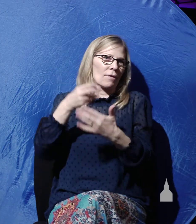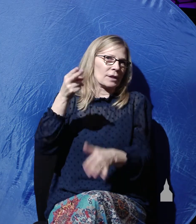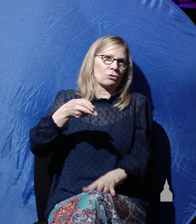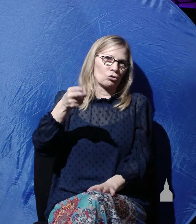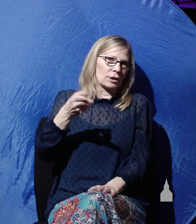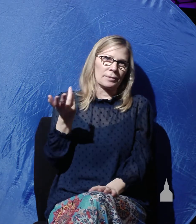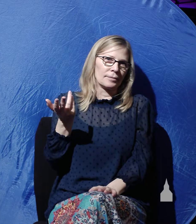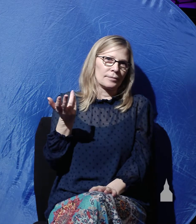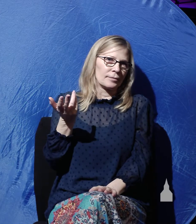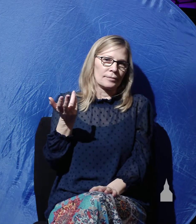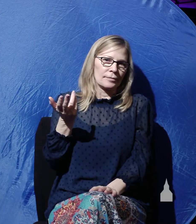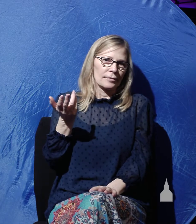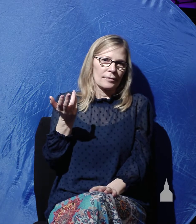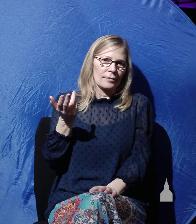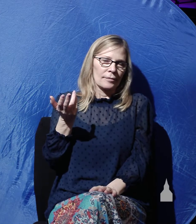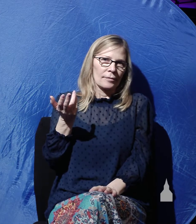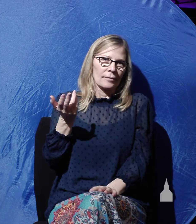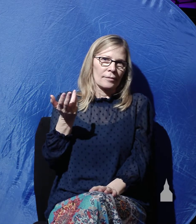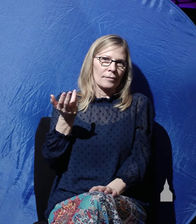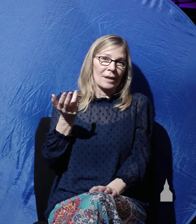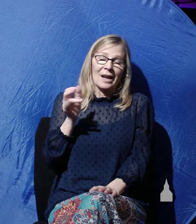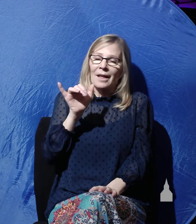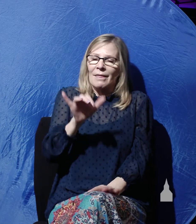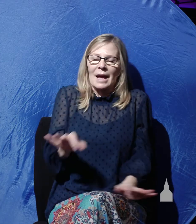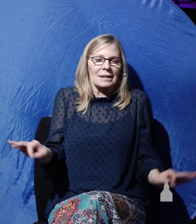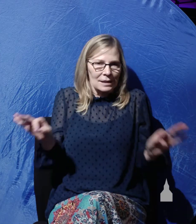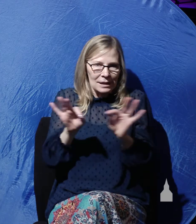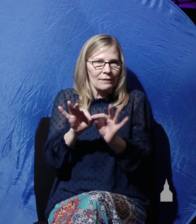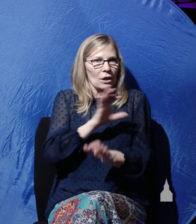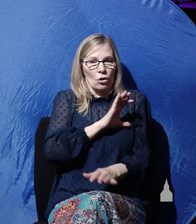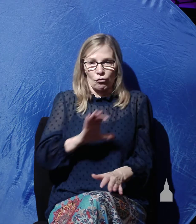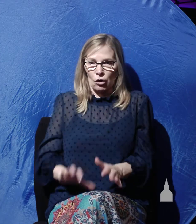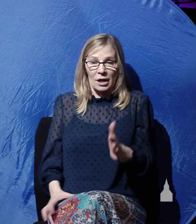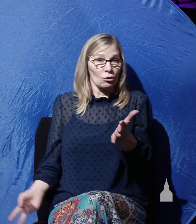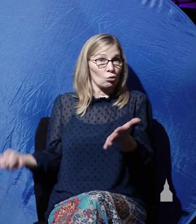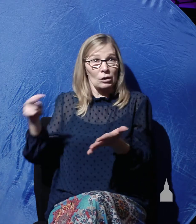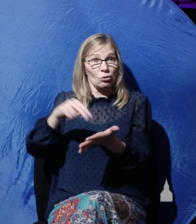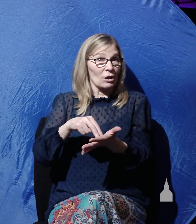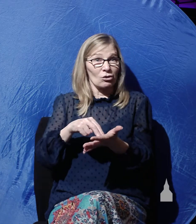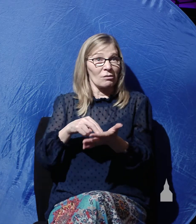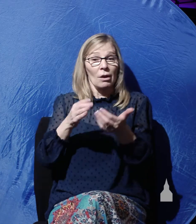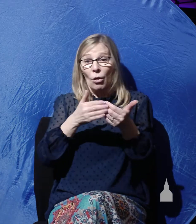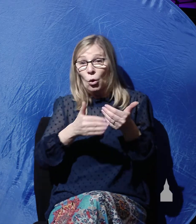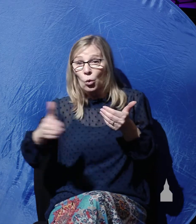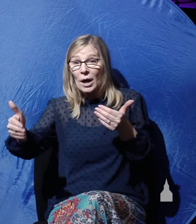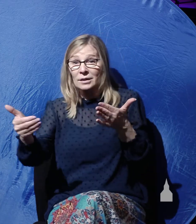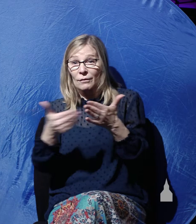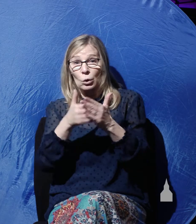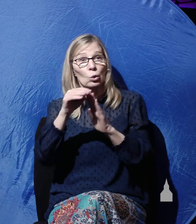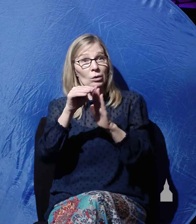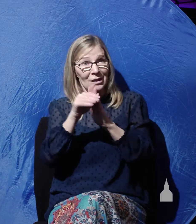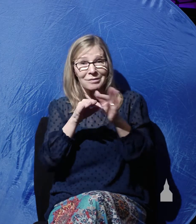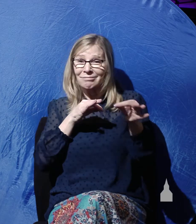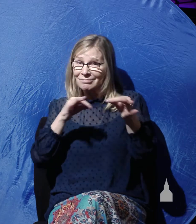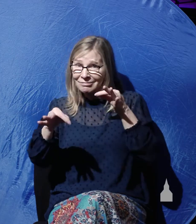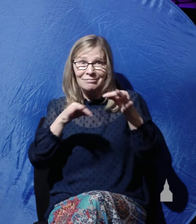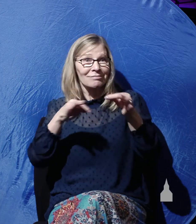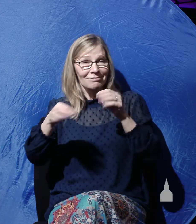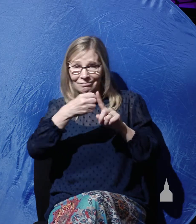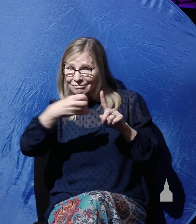see, the theological significance of Christ's resurrection, which the rest of the New Testament explains and clarifies, is that